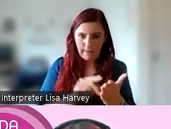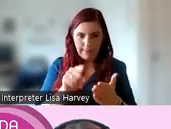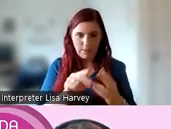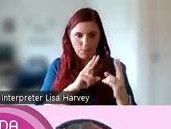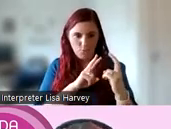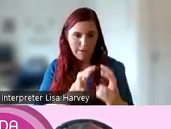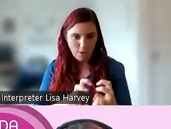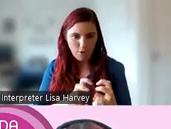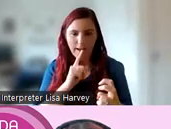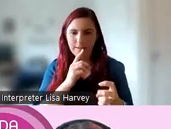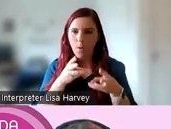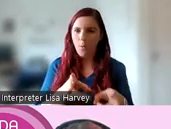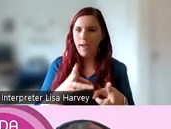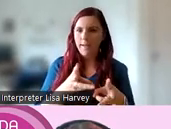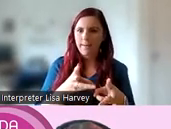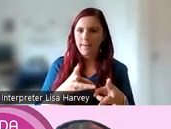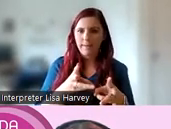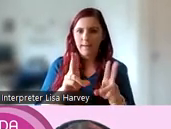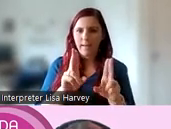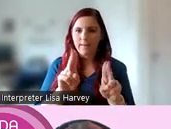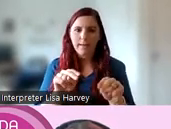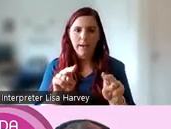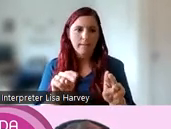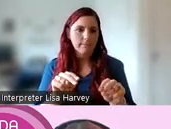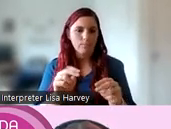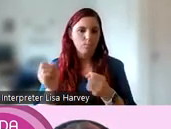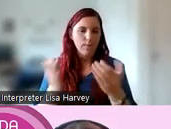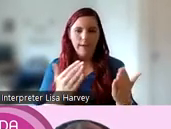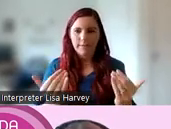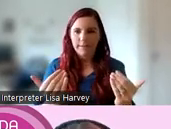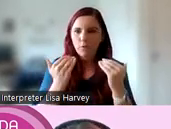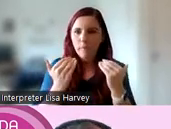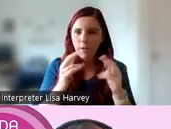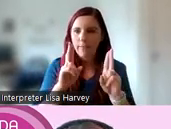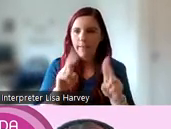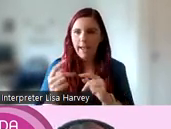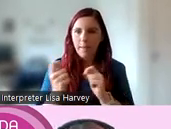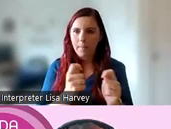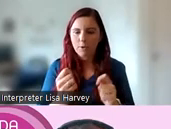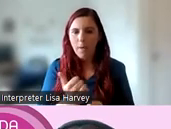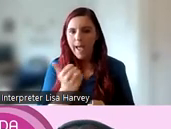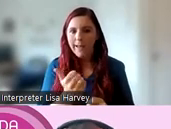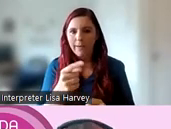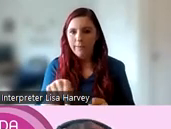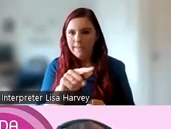as an umbrella term, and the aim is to provide information that could apply to any of these approaches.